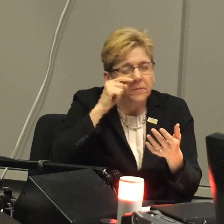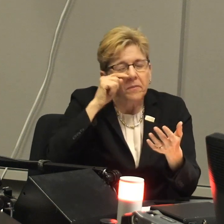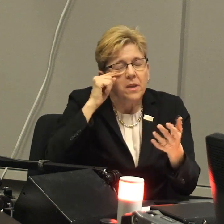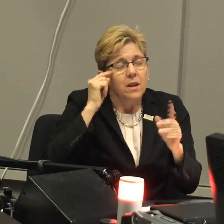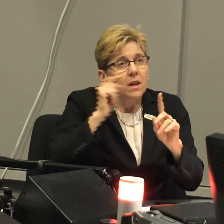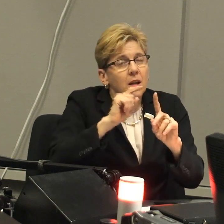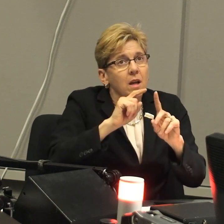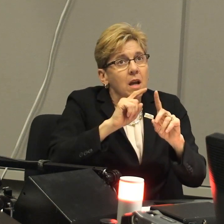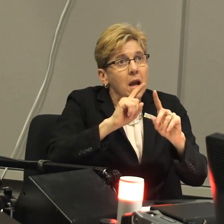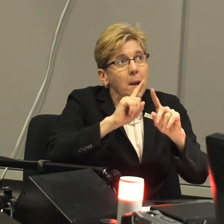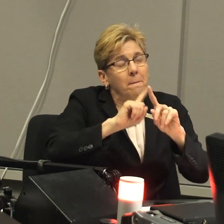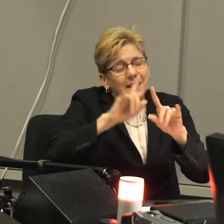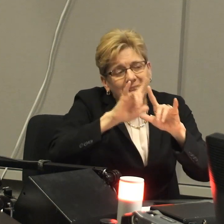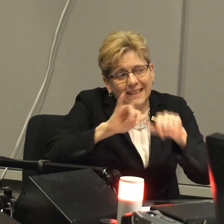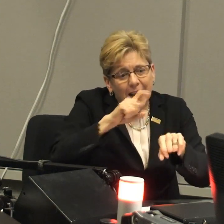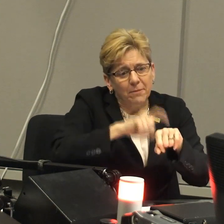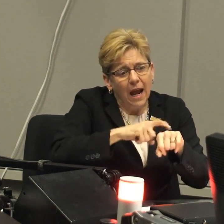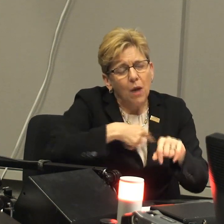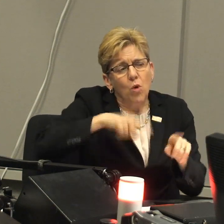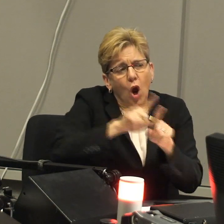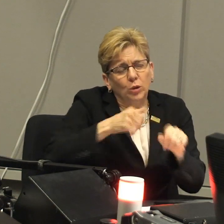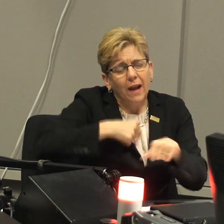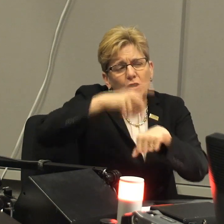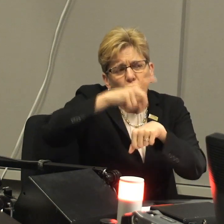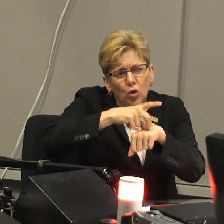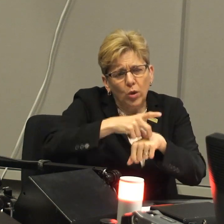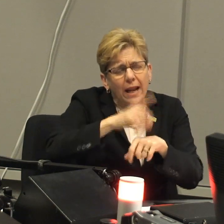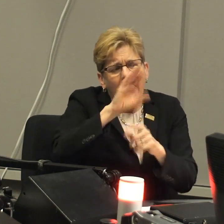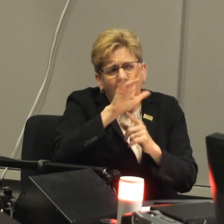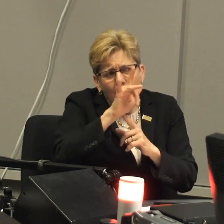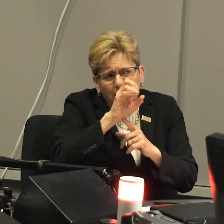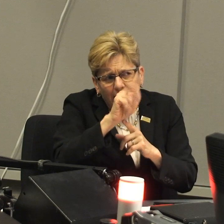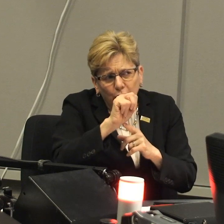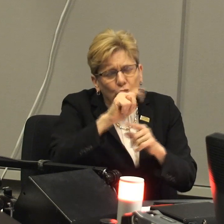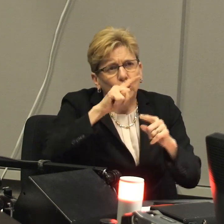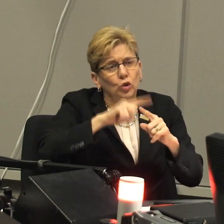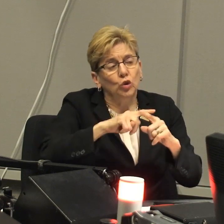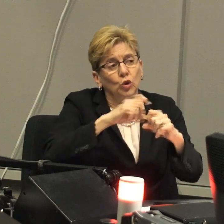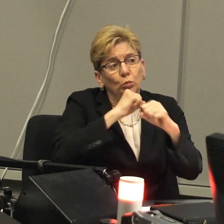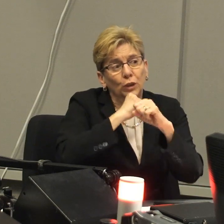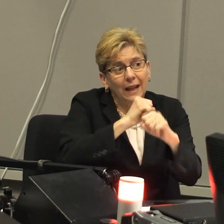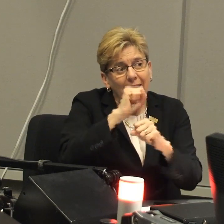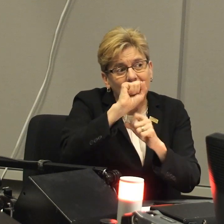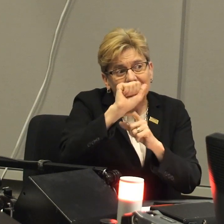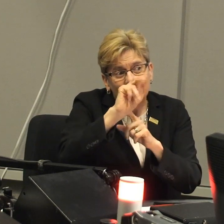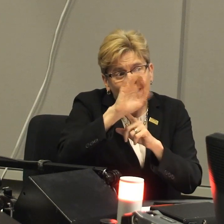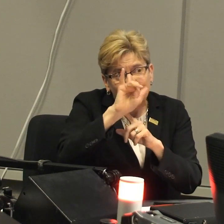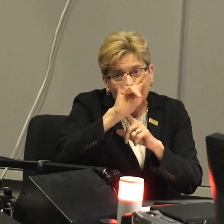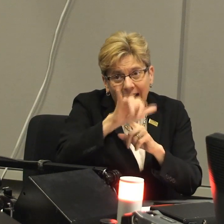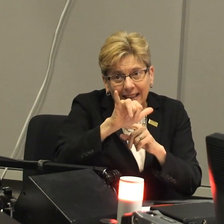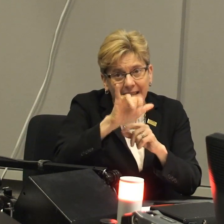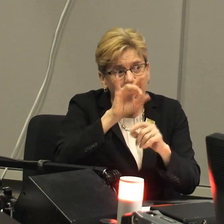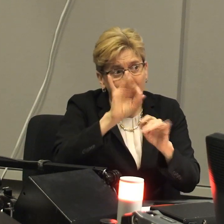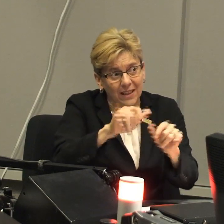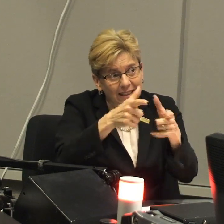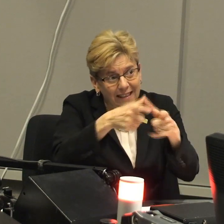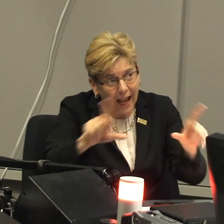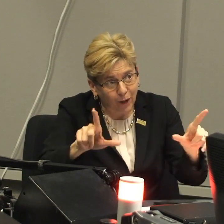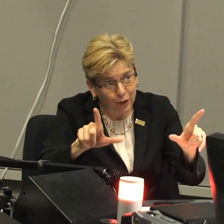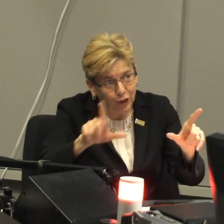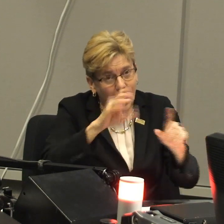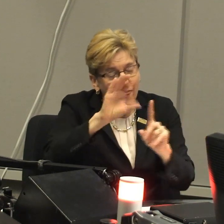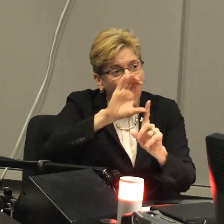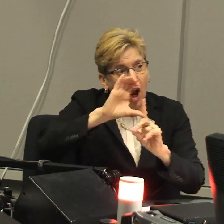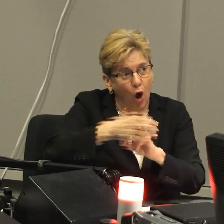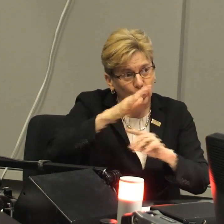and learning ASL and them learning that on their own is also a quality. But at the same time, we have a duty and an obligation to protect the